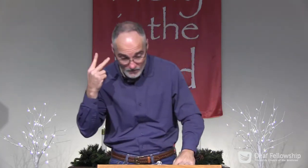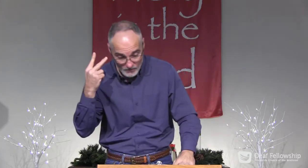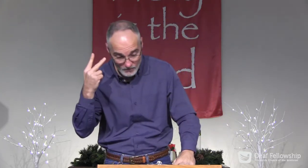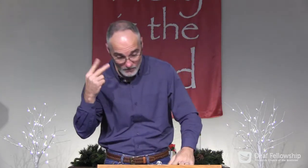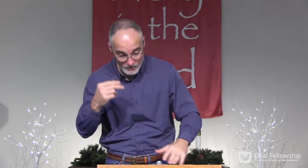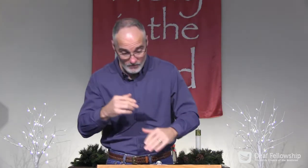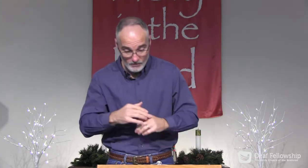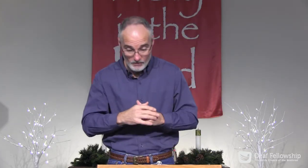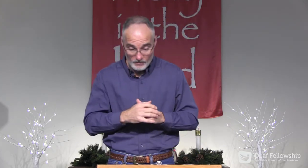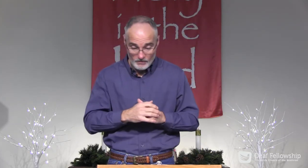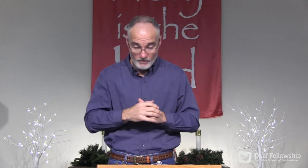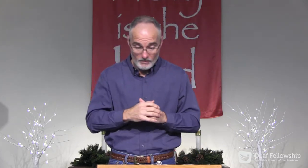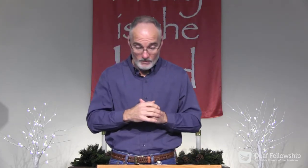You may have wonderful memories.